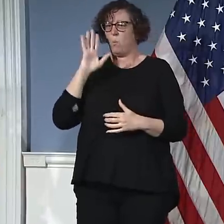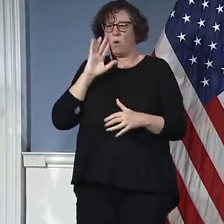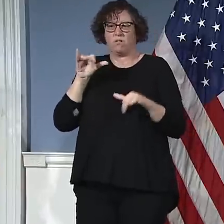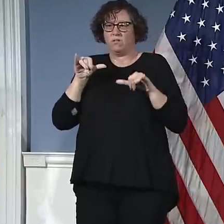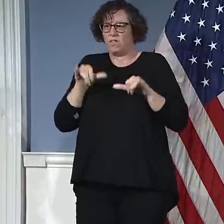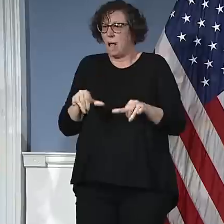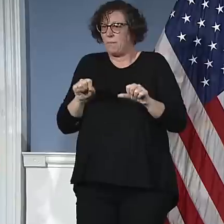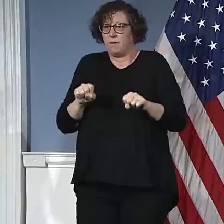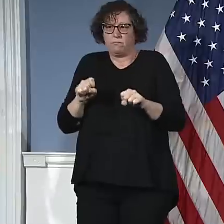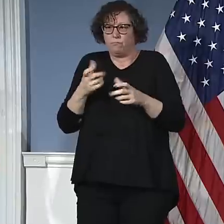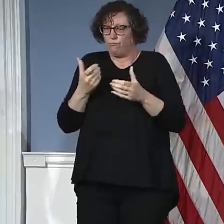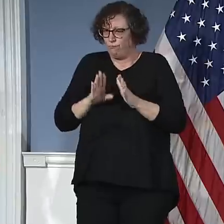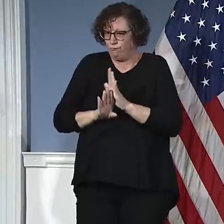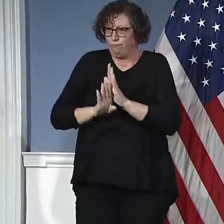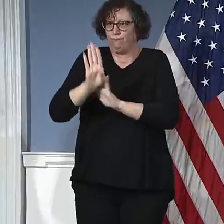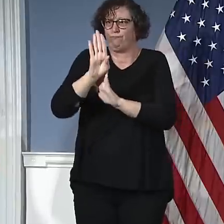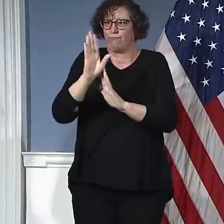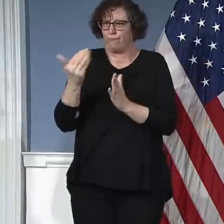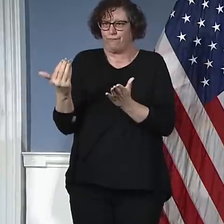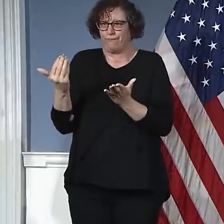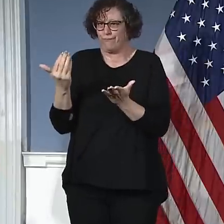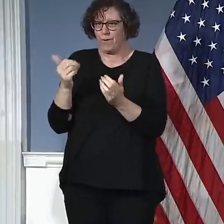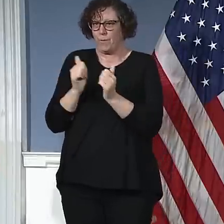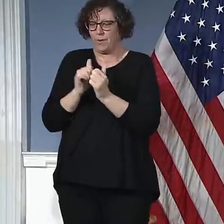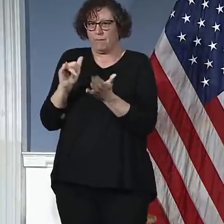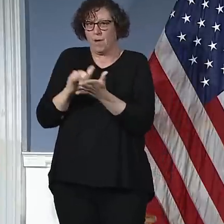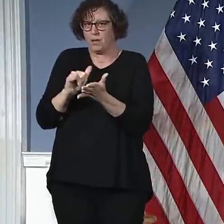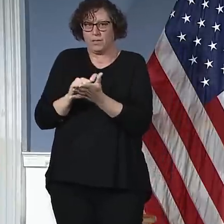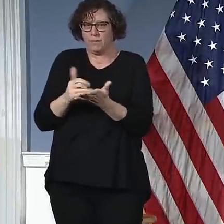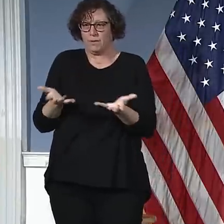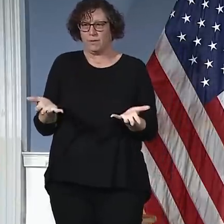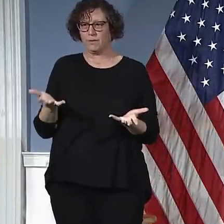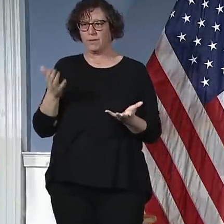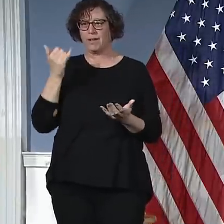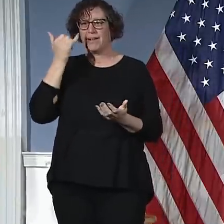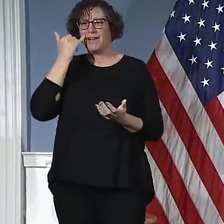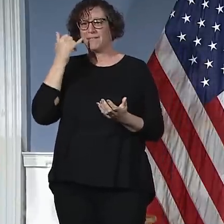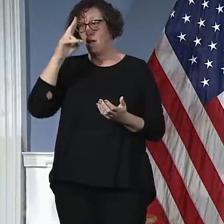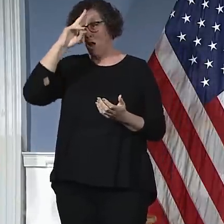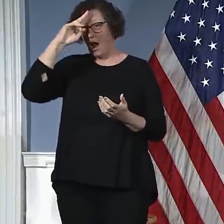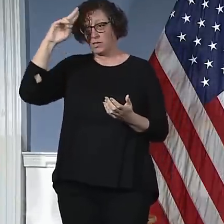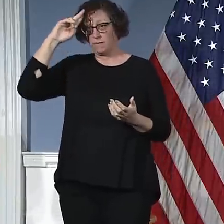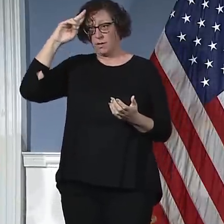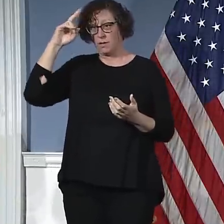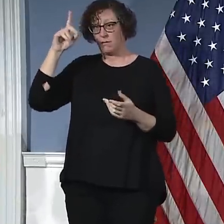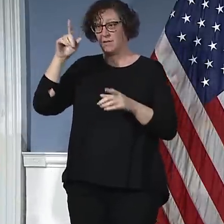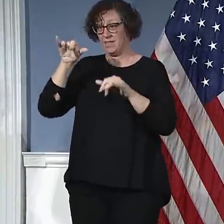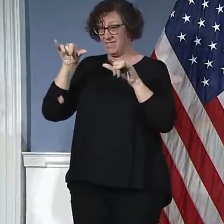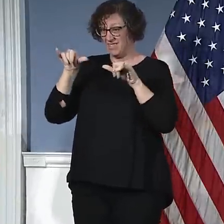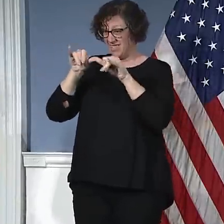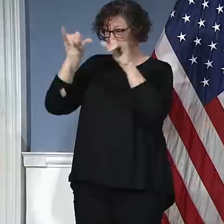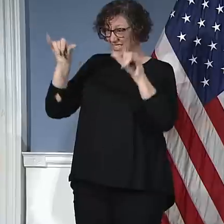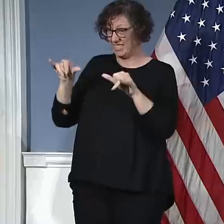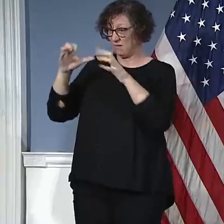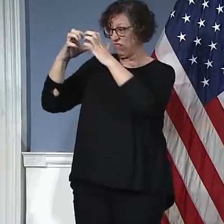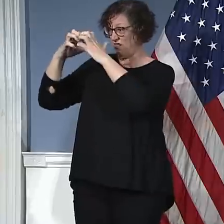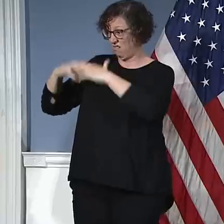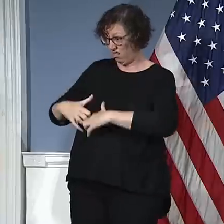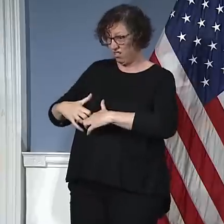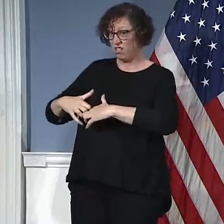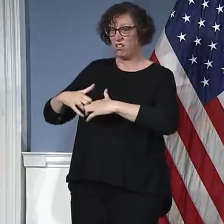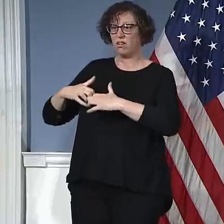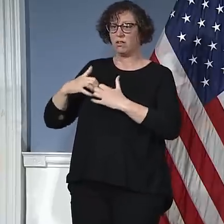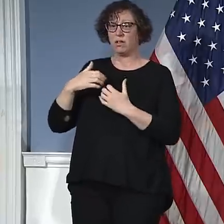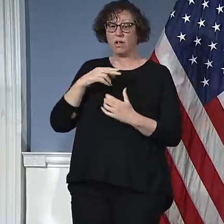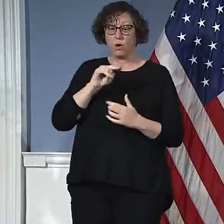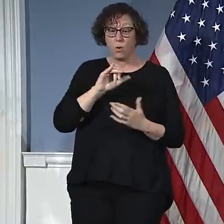recovery if our health care system collapses. The dominoes that will fall from that will be extraordinary. So my